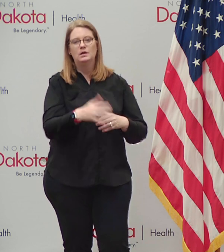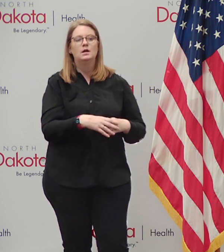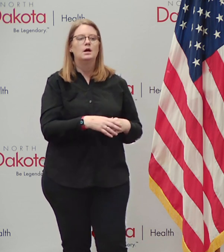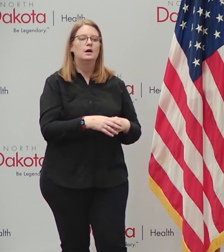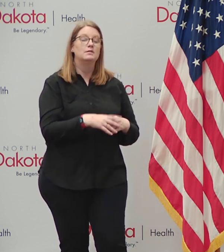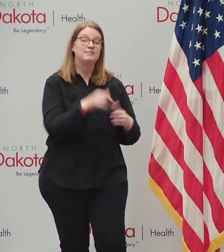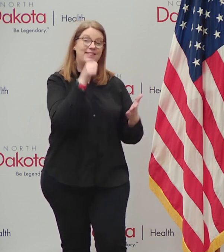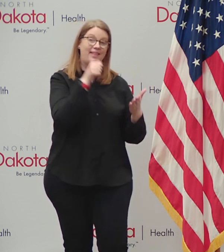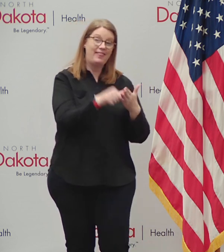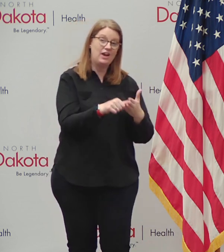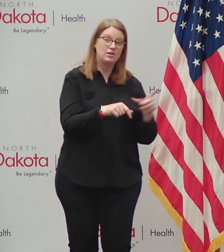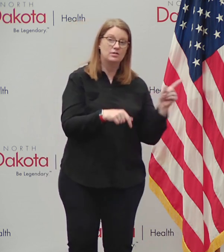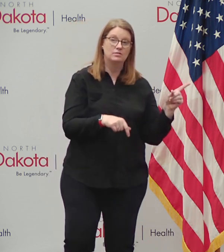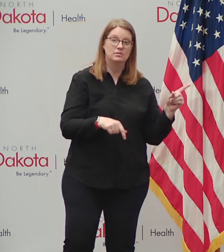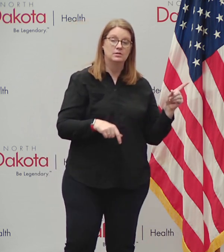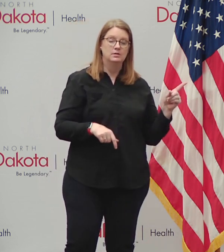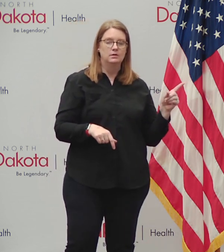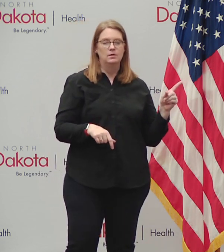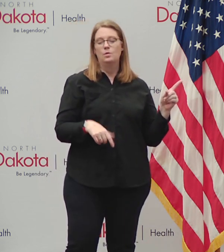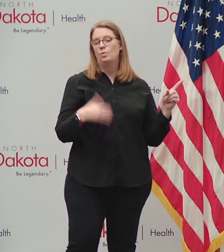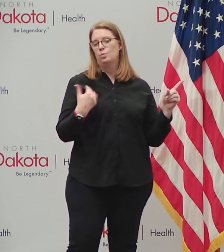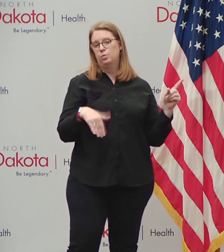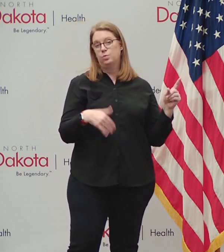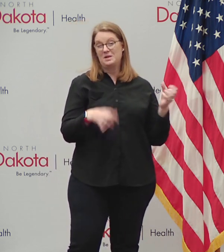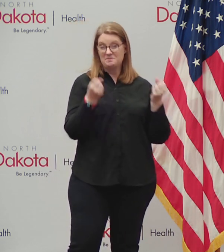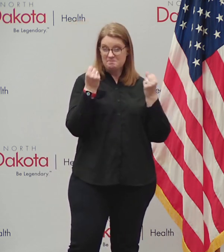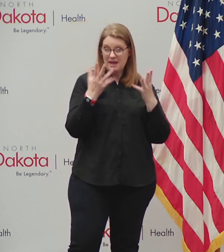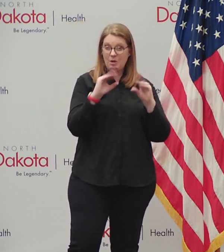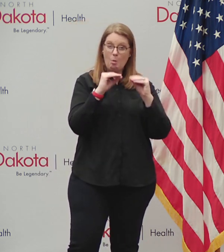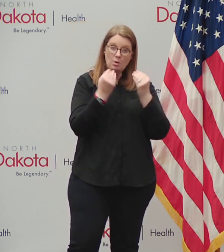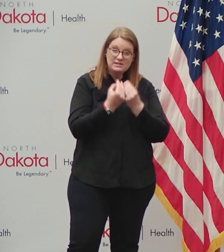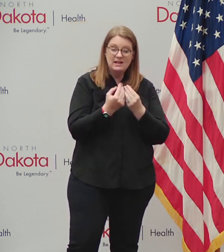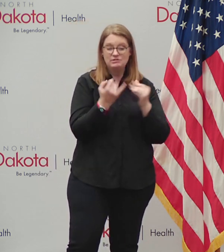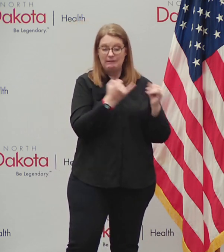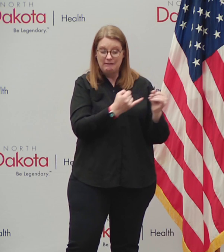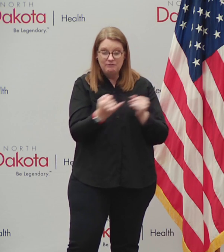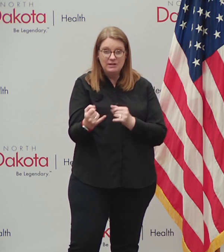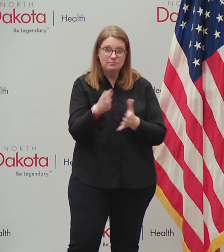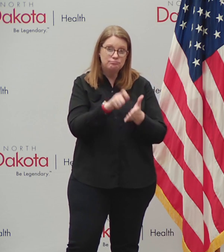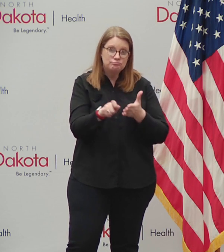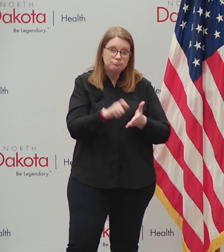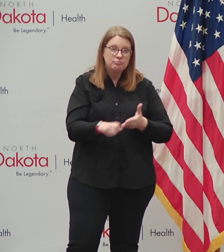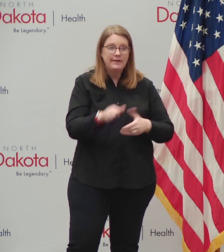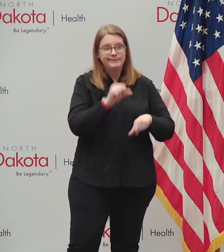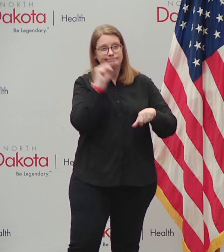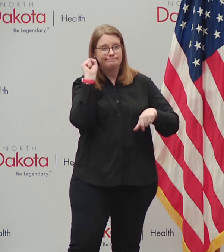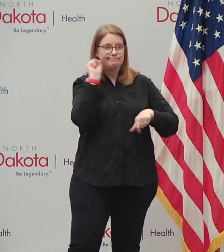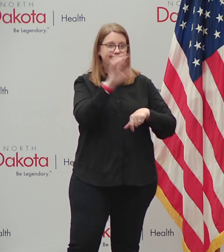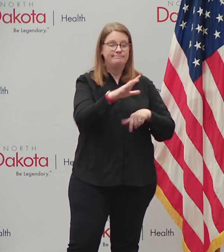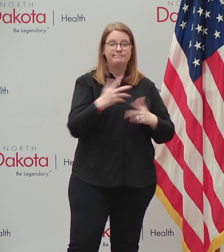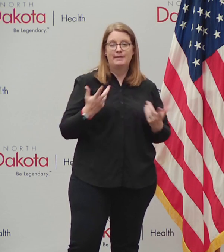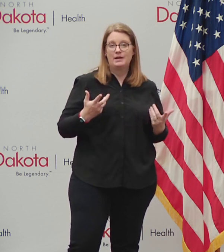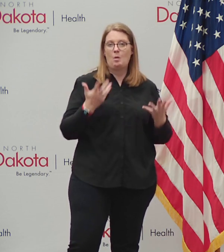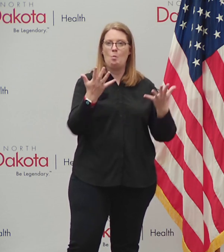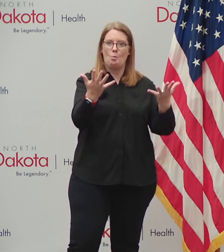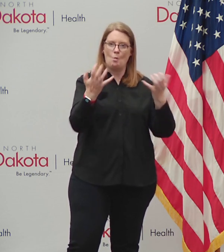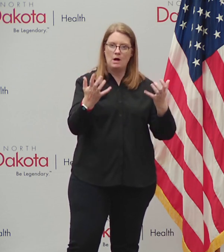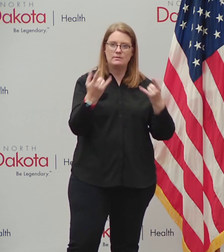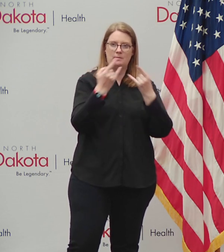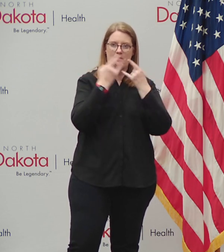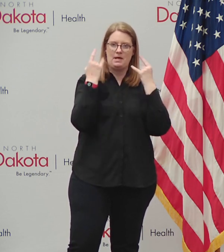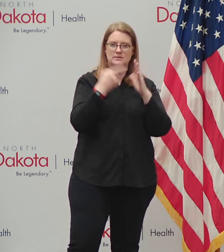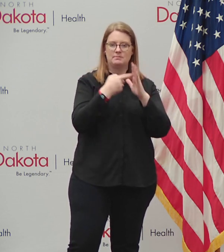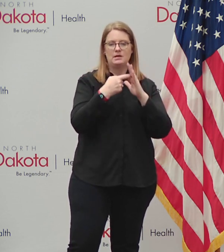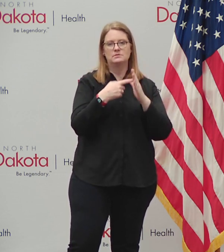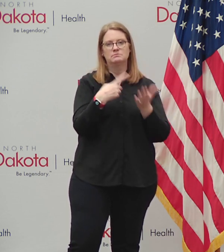letter, there have been lots of organizations and individuals that have made the call for the mask mandates. And I think